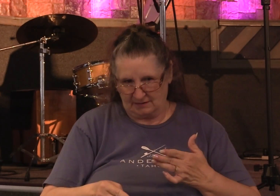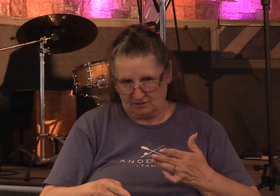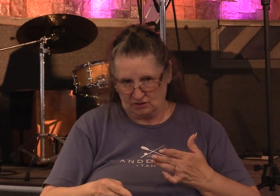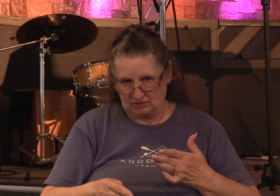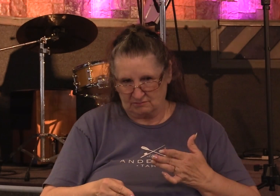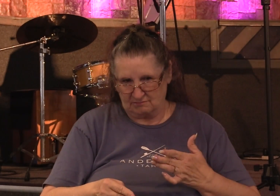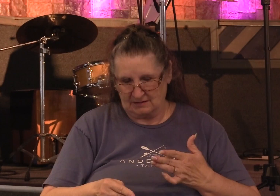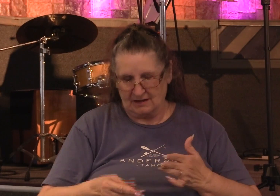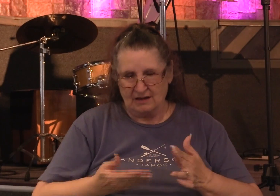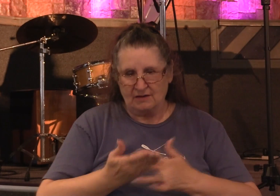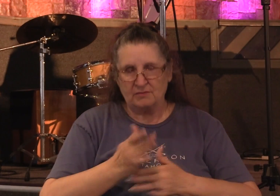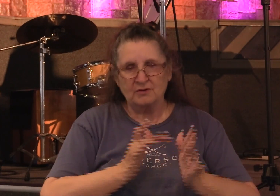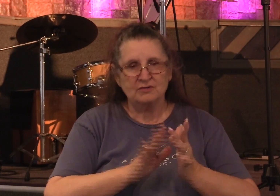Does the church have that heart?